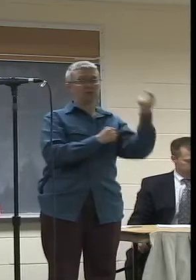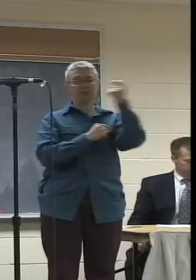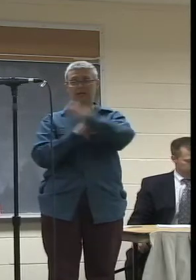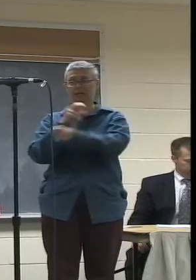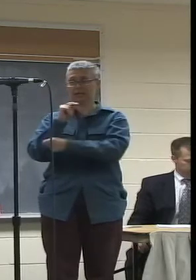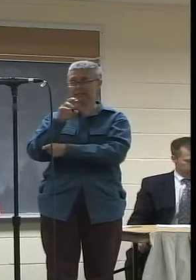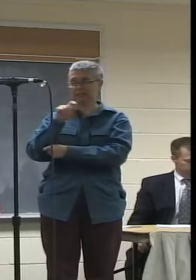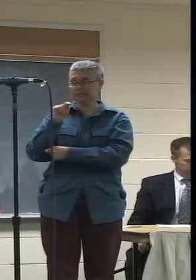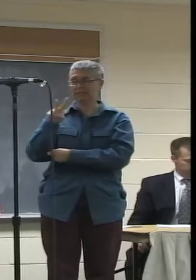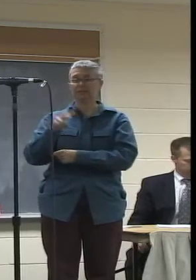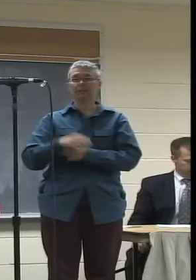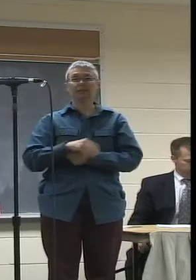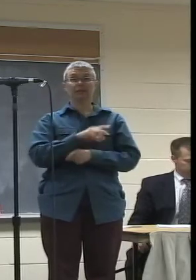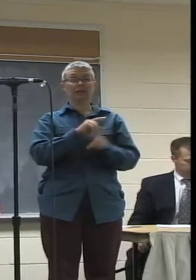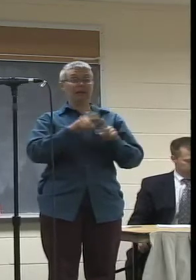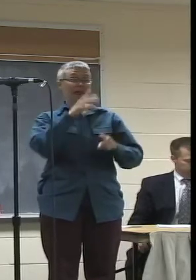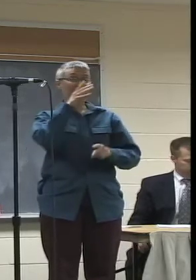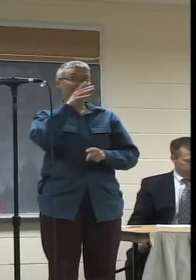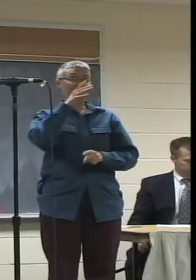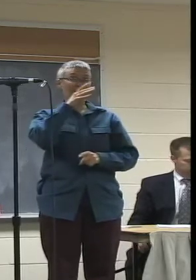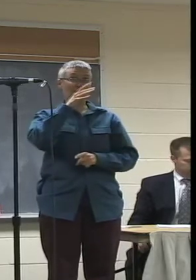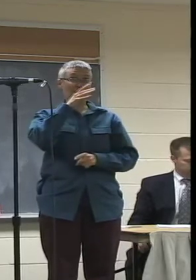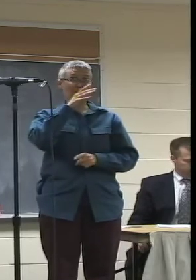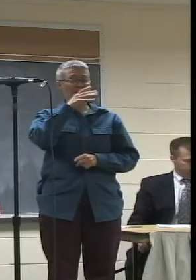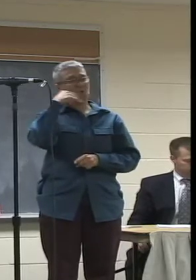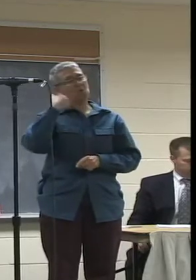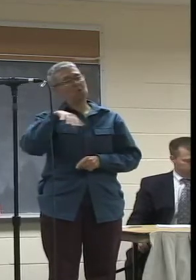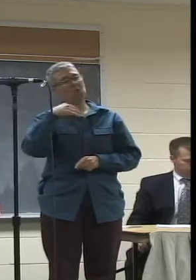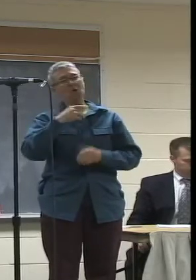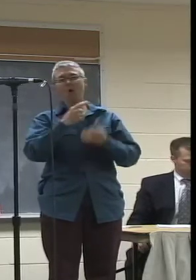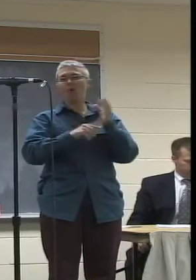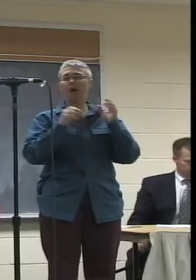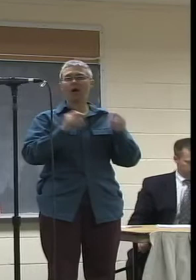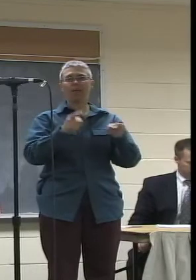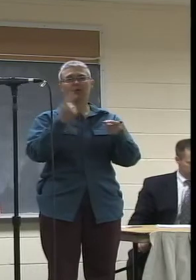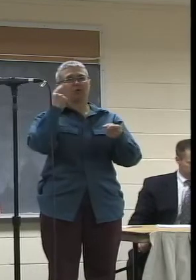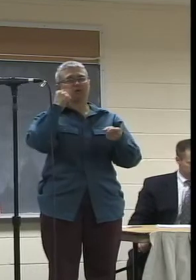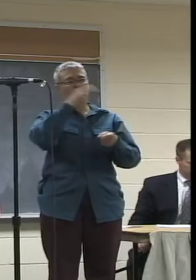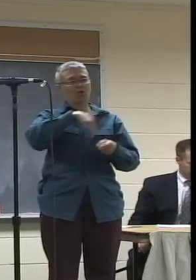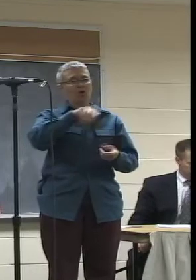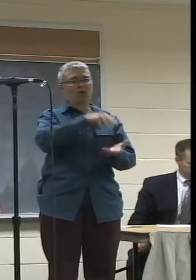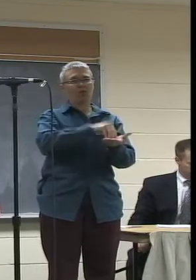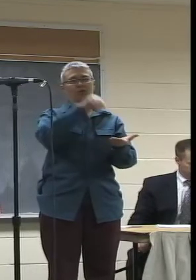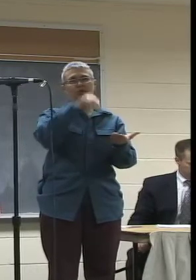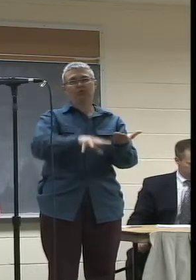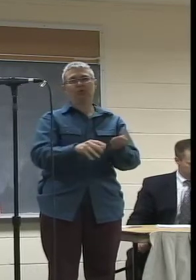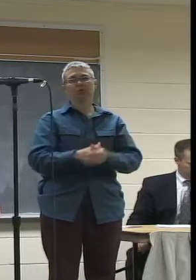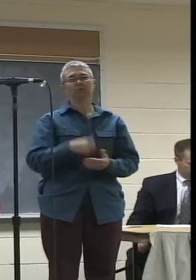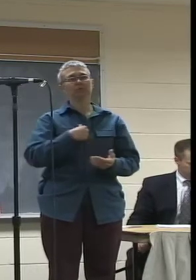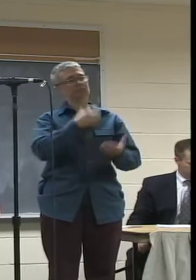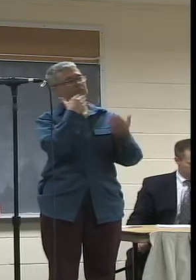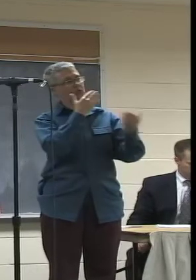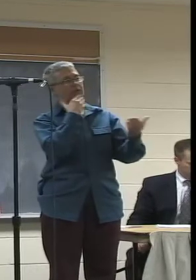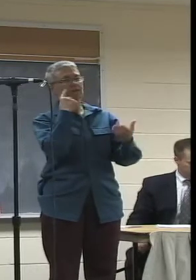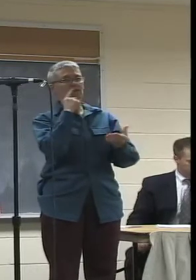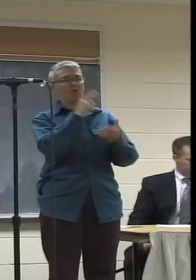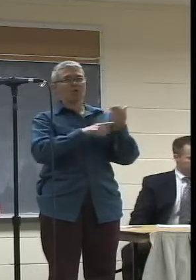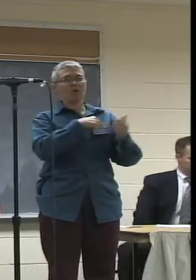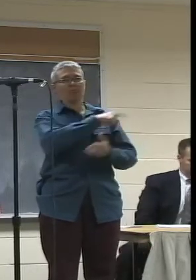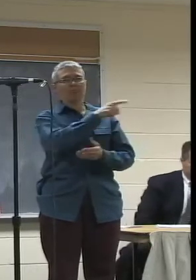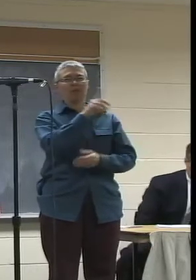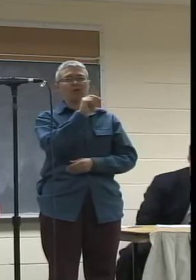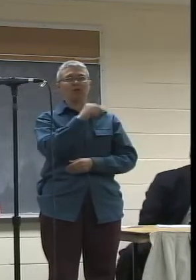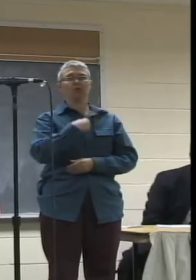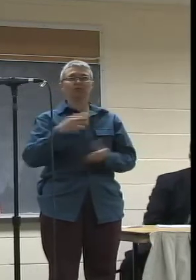But as a parent, I think it offers a unique opportunity for the students. And I'm very grateful for all that they do. And I urge